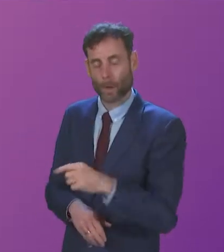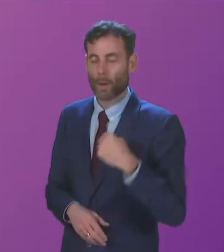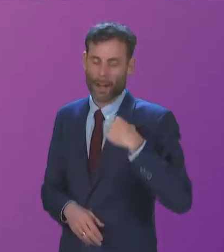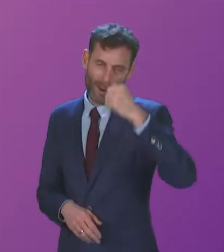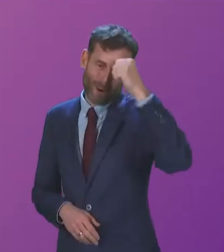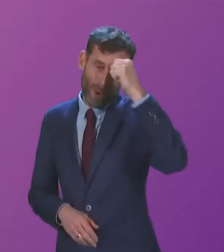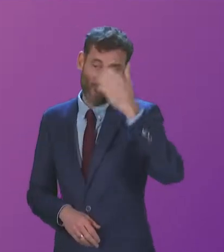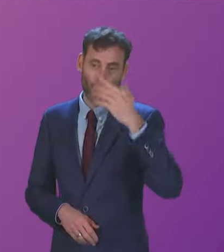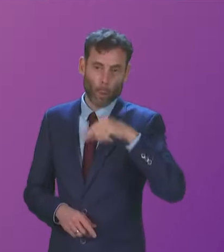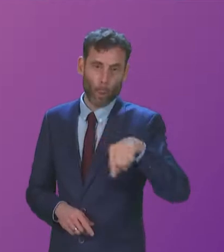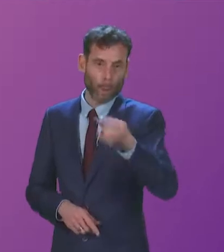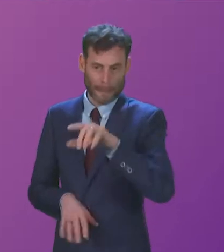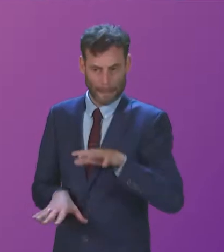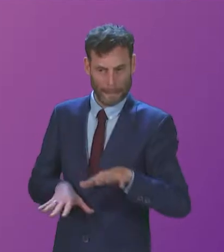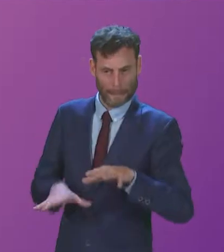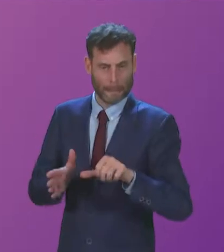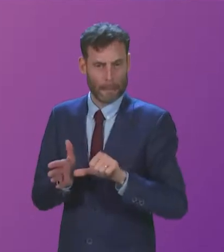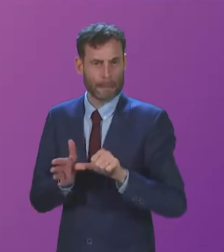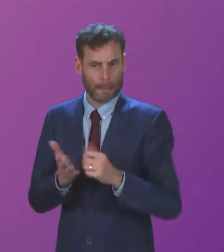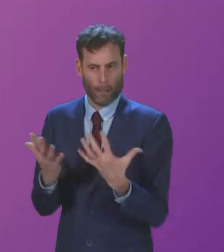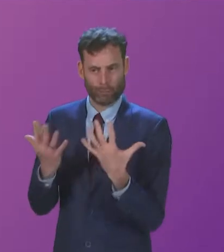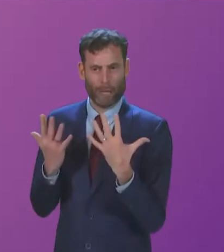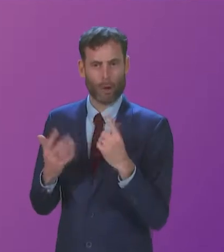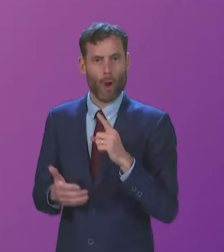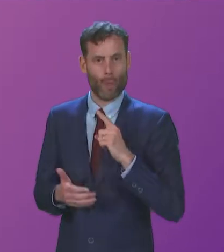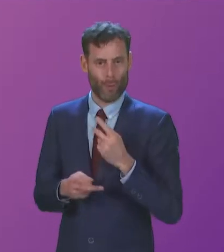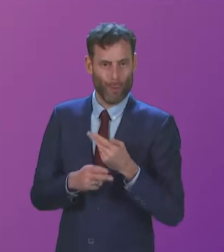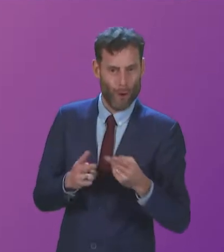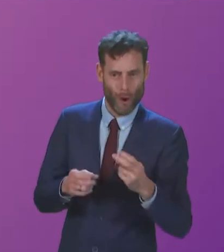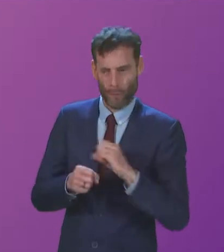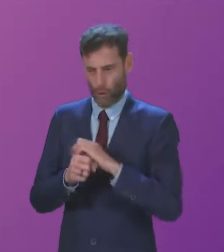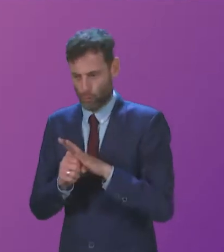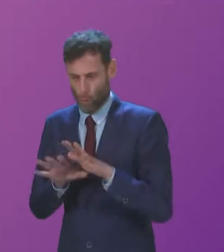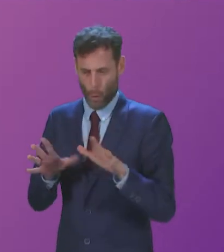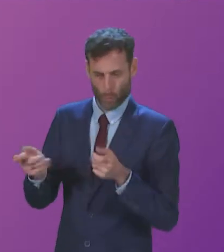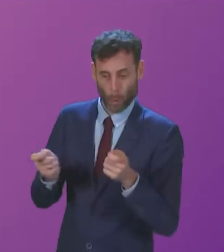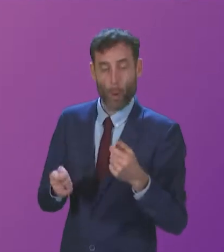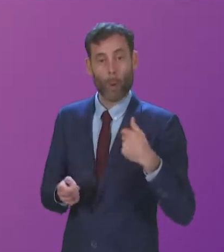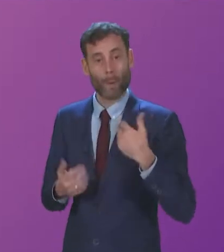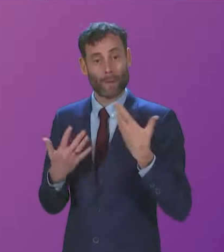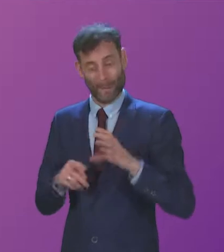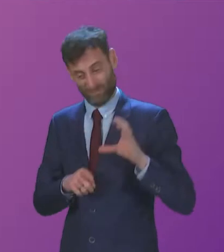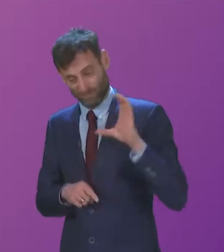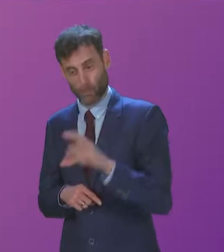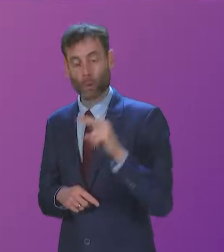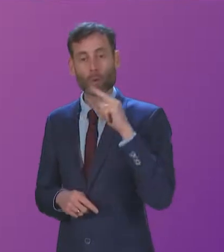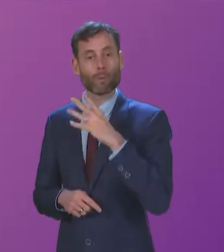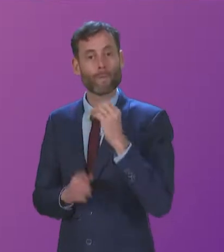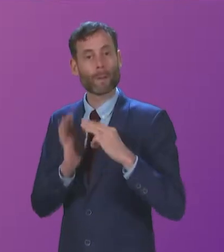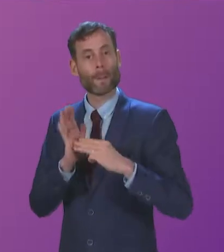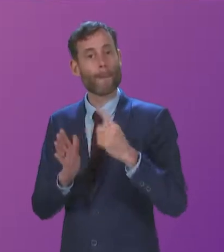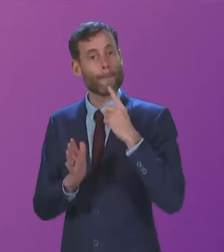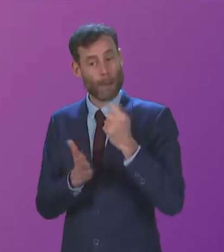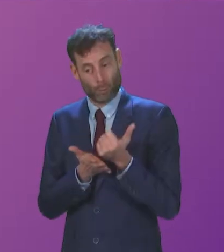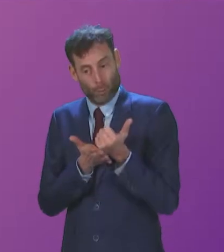as they've responded to the pressures of the pandemic. And for that reason, we have already committed £240 million to supporting local authorities to